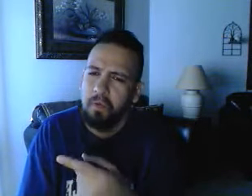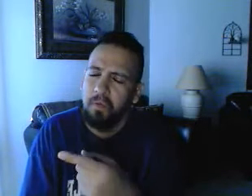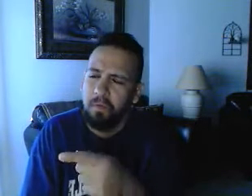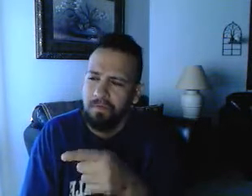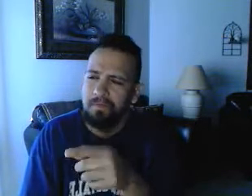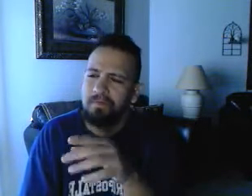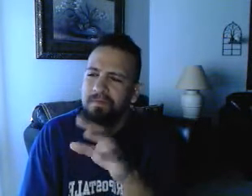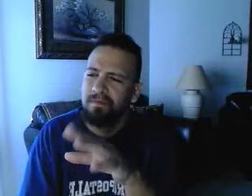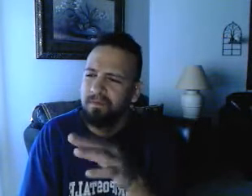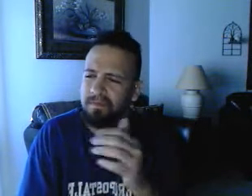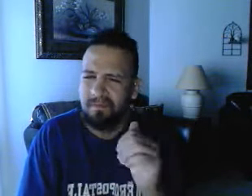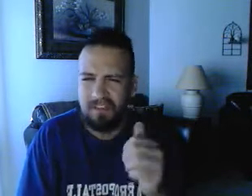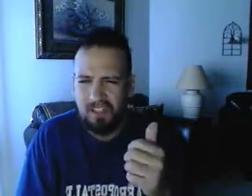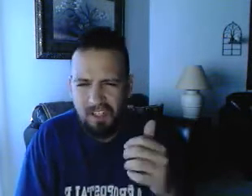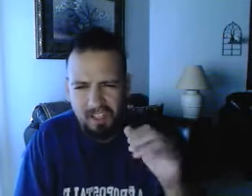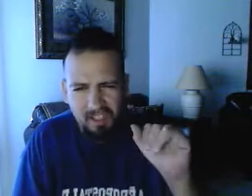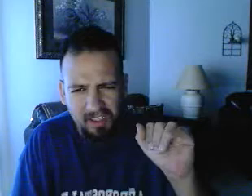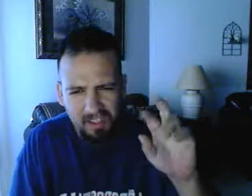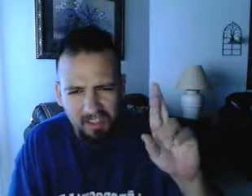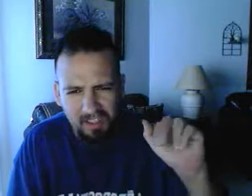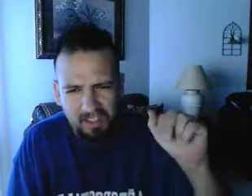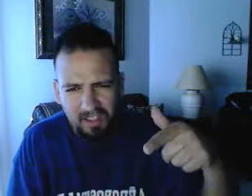...doll... ...head...